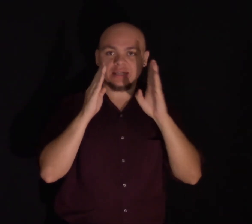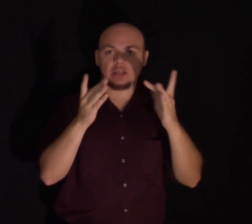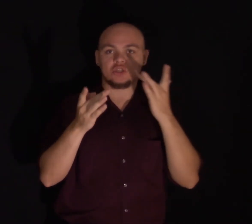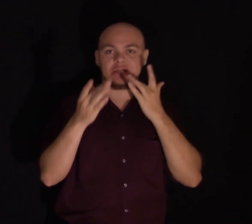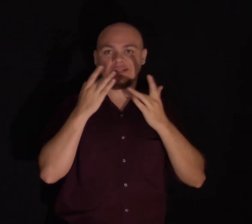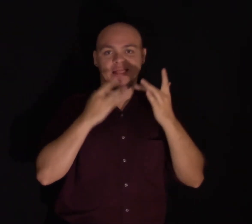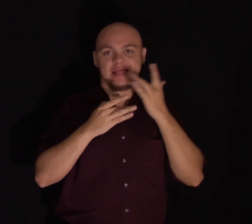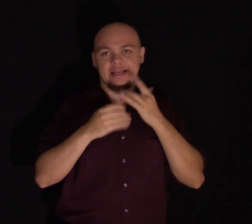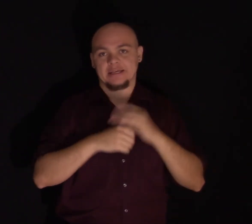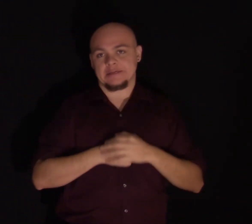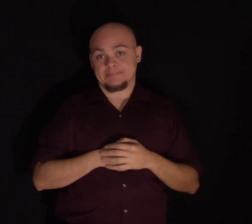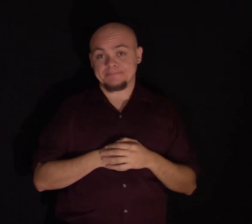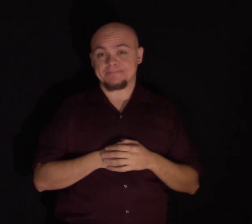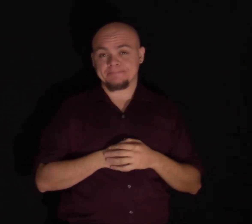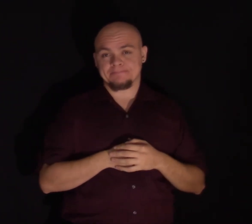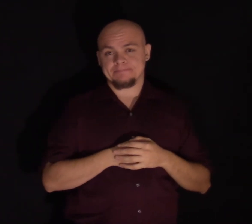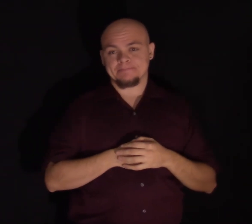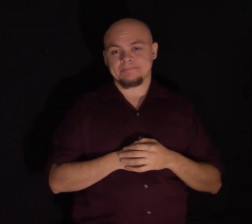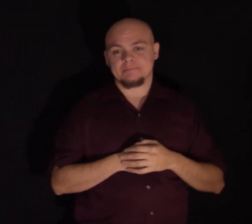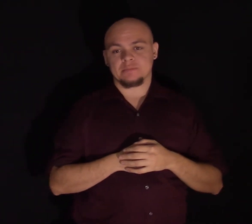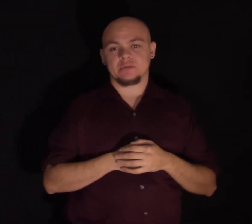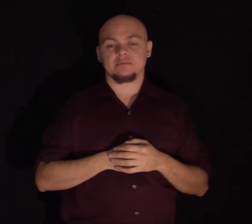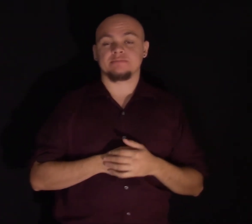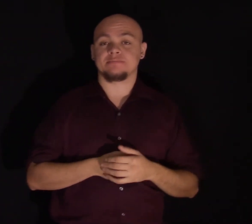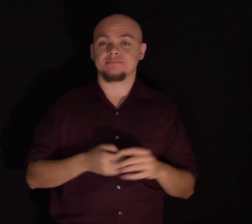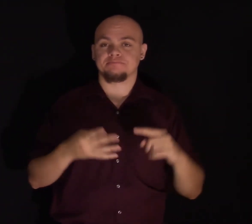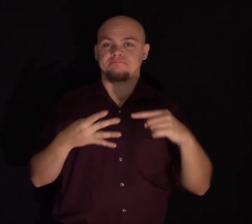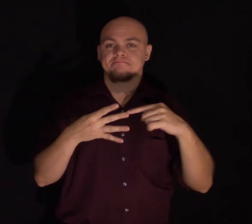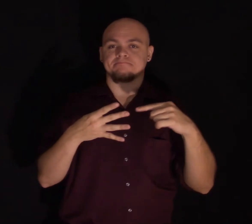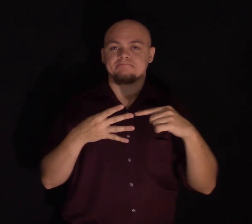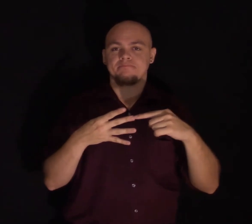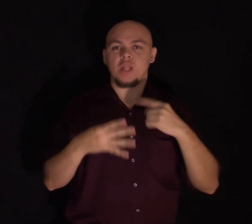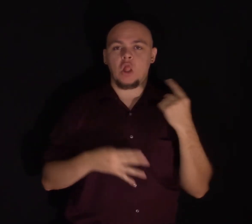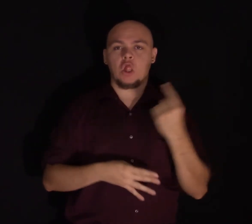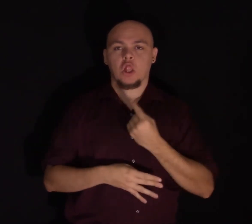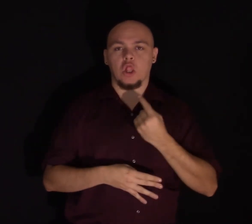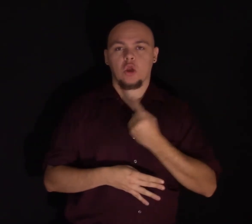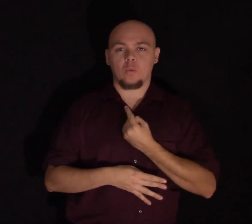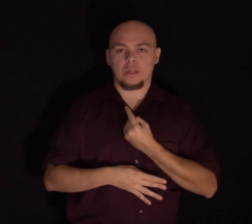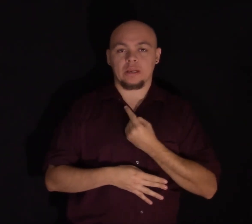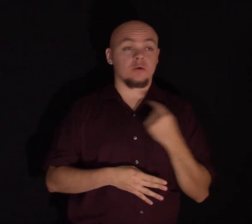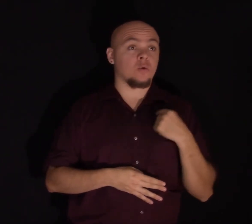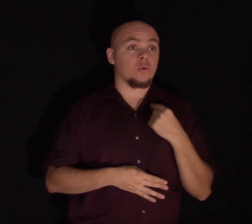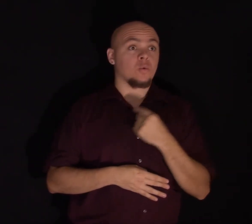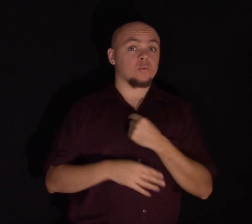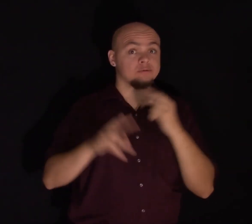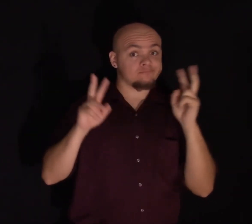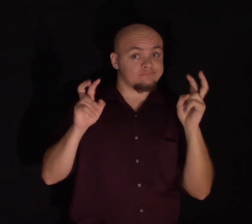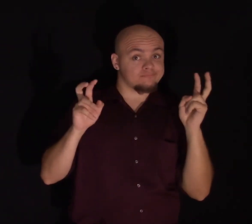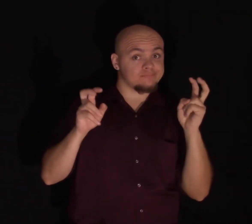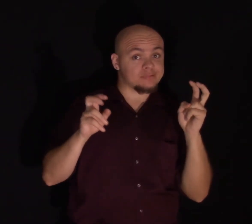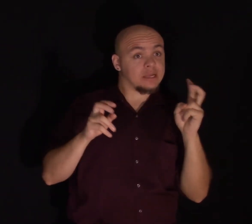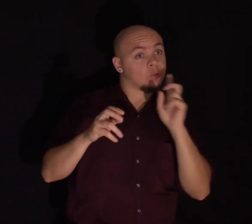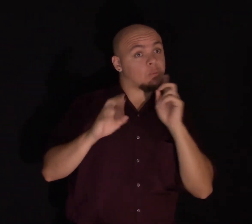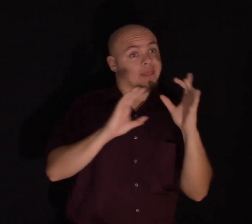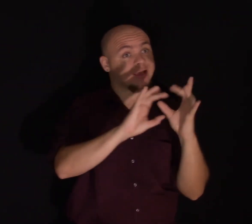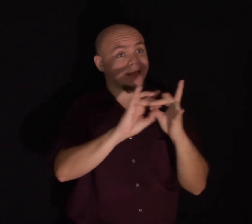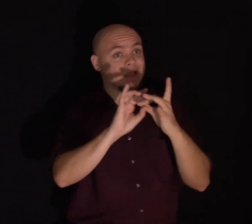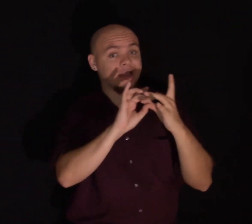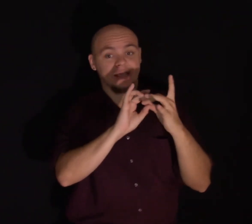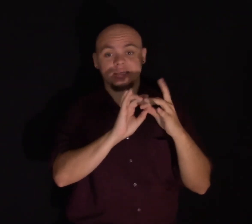We also are suffering from loneliness. Despite the fact that we're all so much more interconnected,